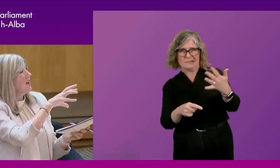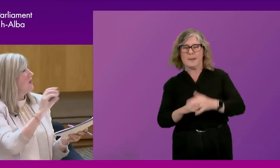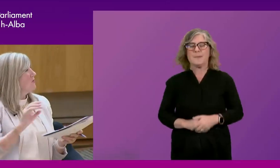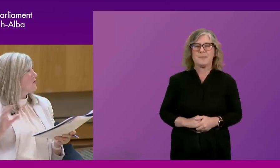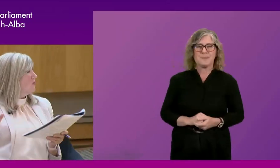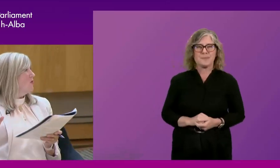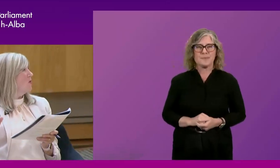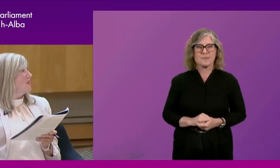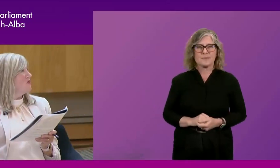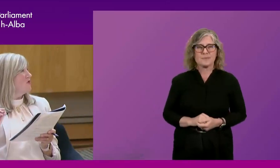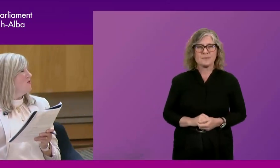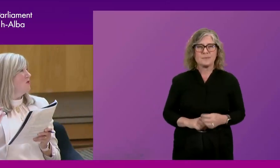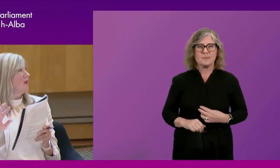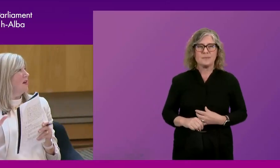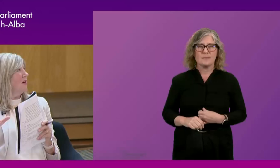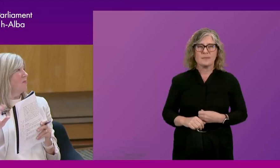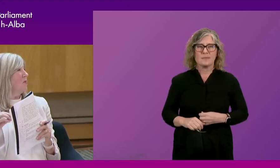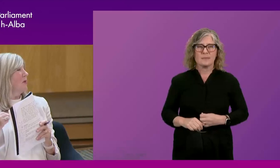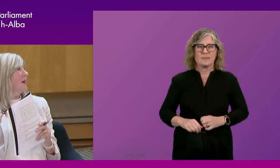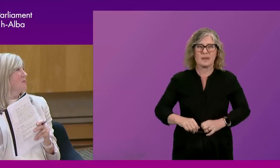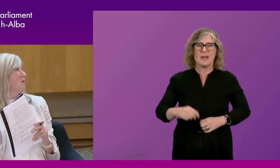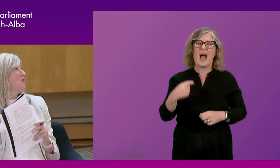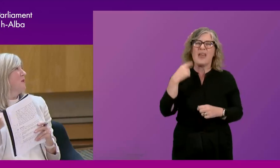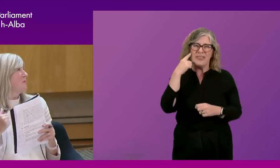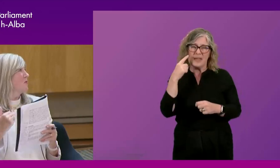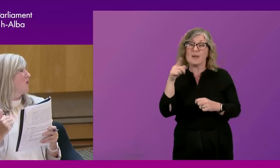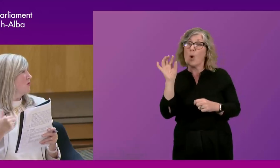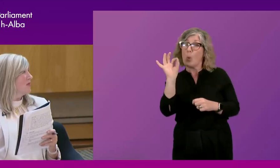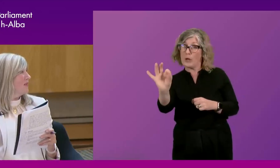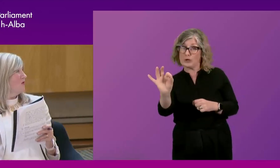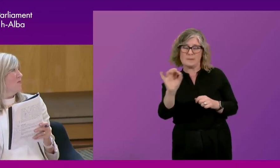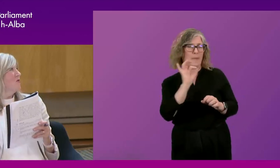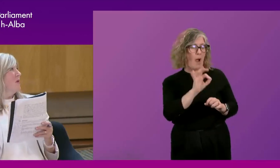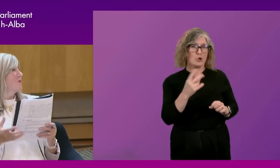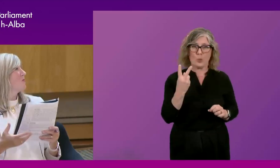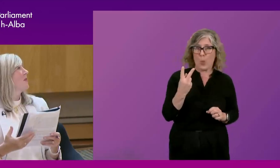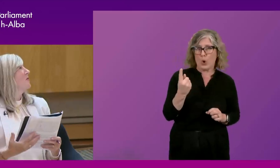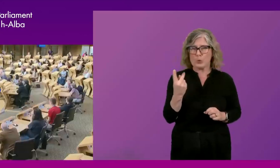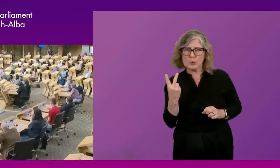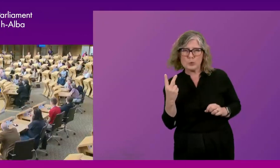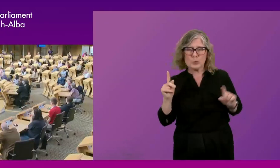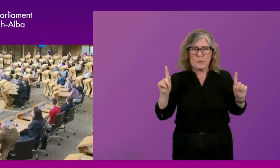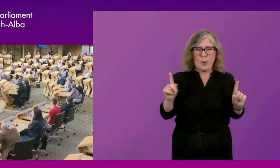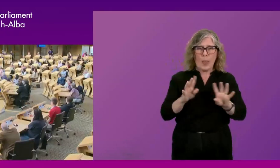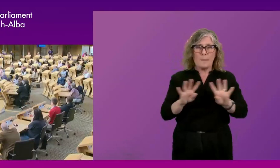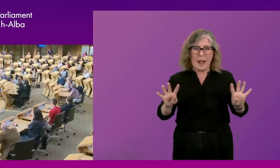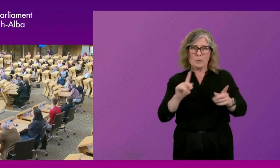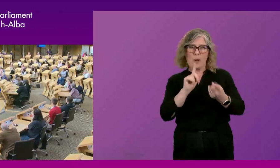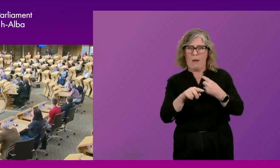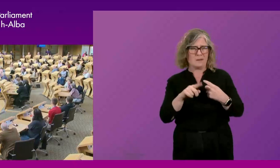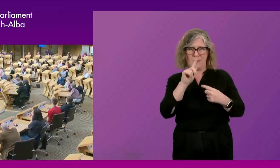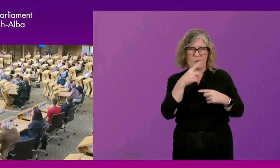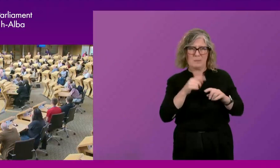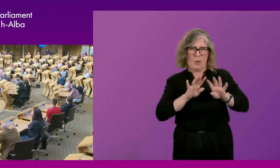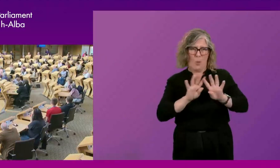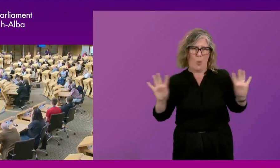I think I'm just going to put the questions to probably a maximum of two members or we're not going to get through them, two members of the panel. So. Sure.